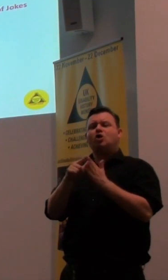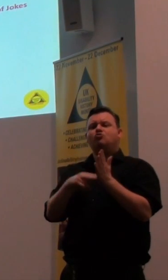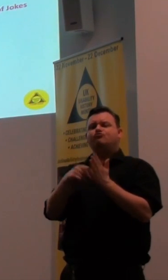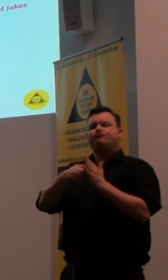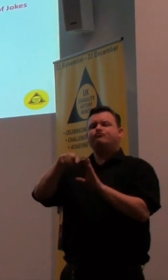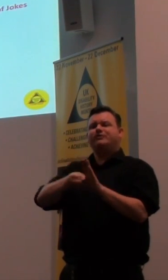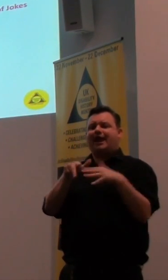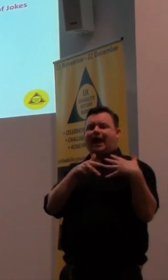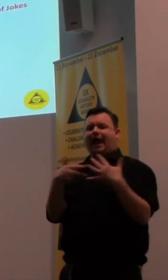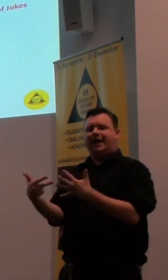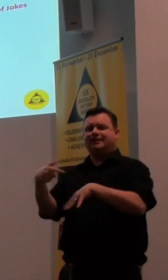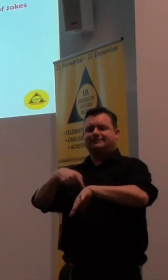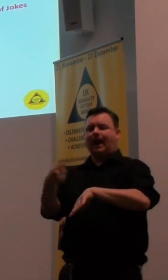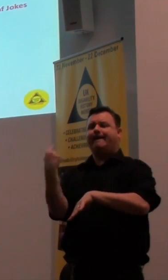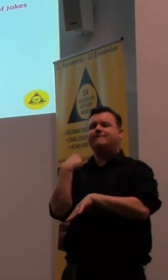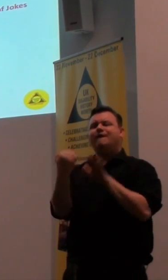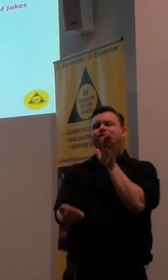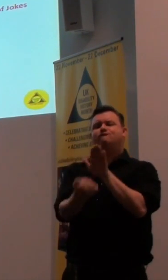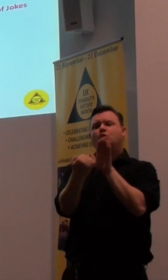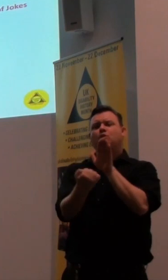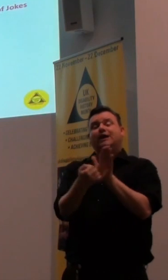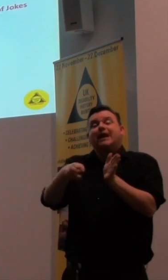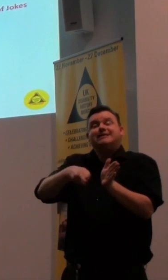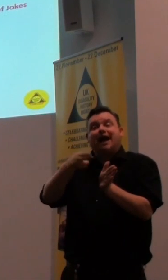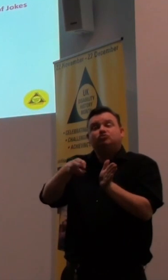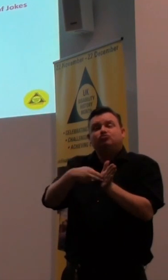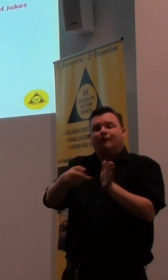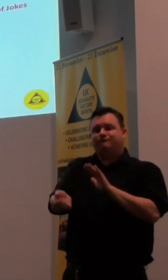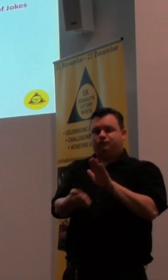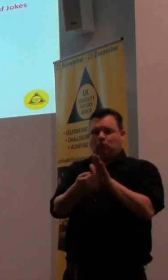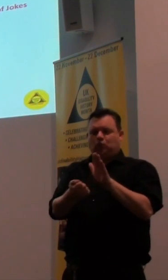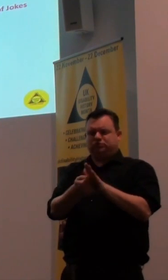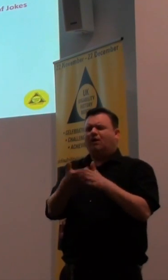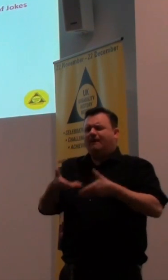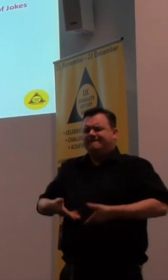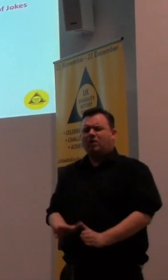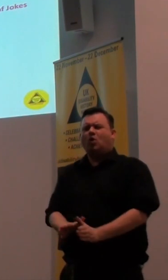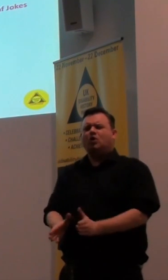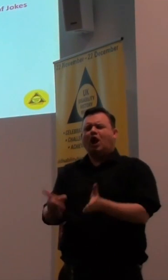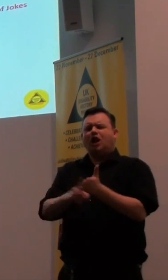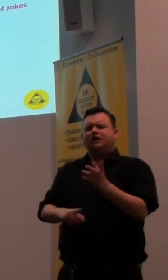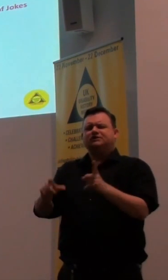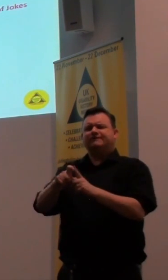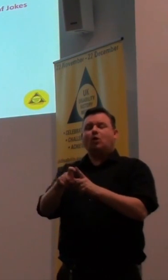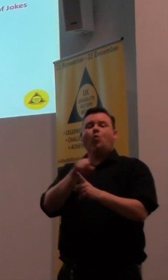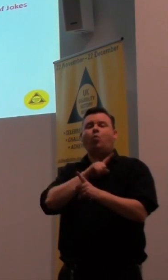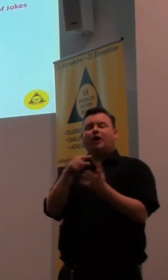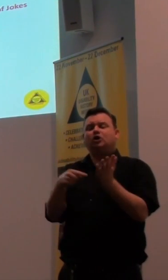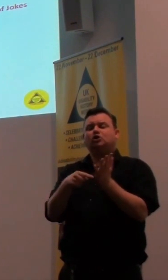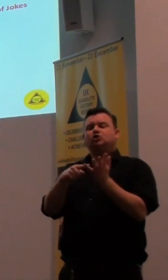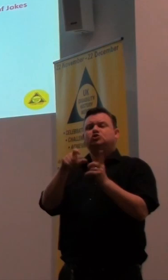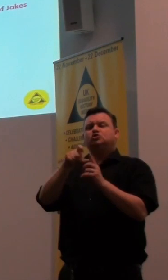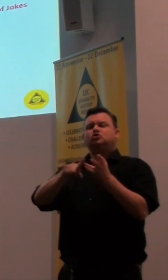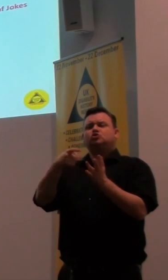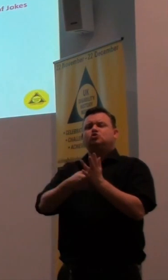he had fools, natural fools as he called them, i.e. people who were born with a learning difficulty, because the Tudors believed that they had a